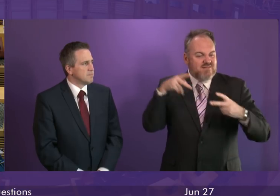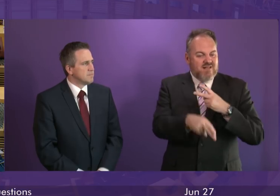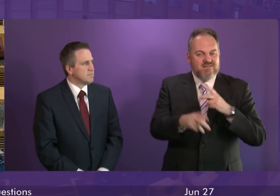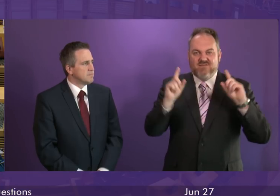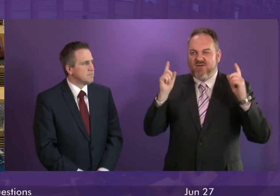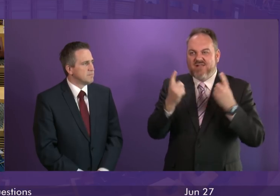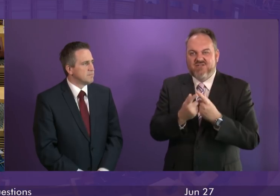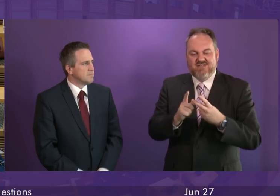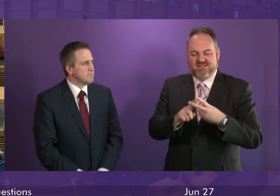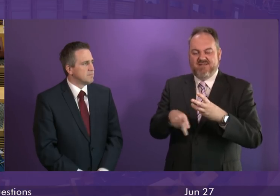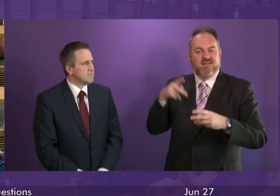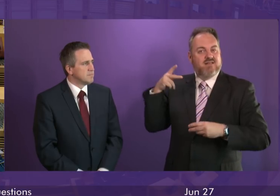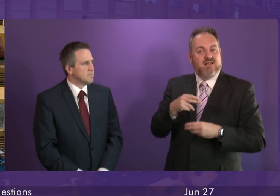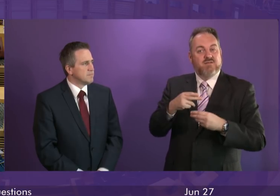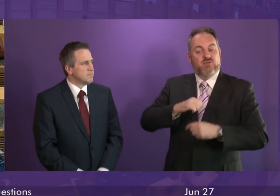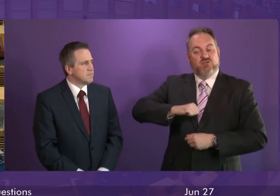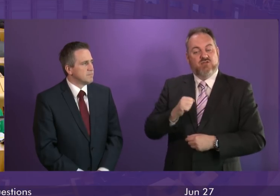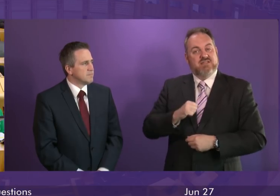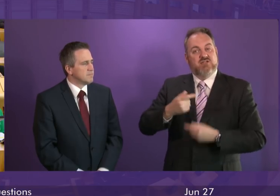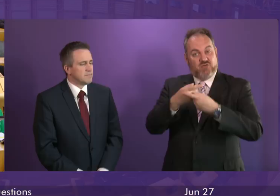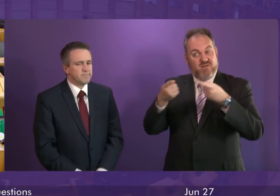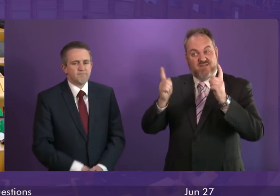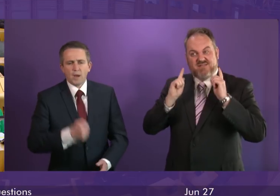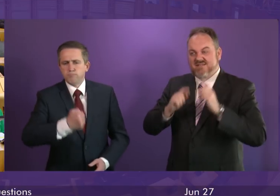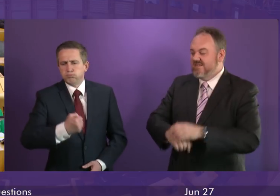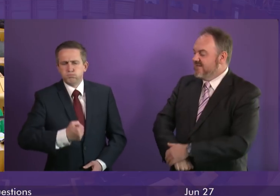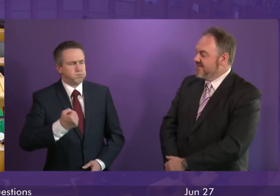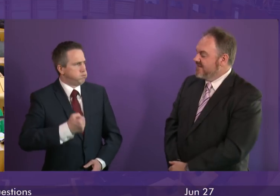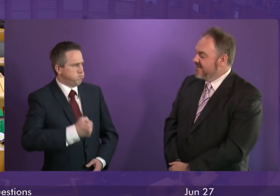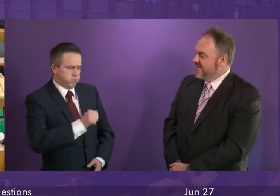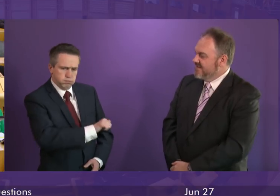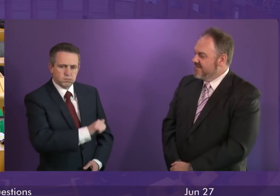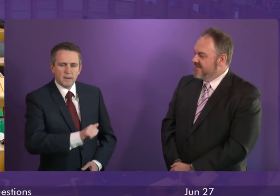colleges and cuts to Scotland's universities. First Minister.